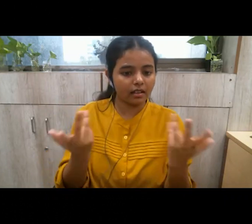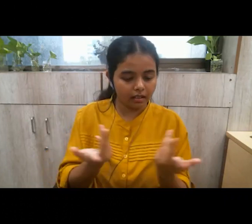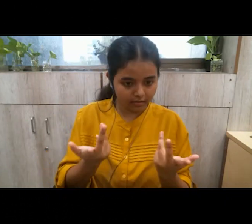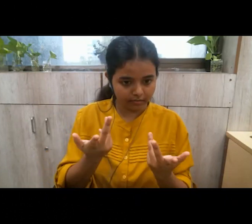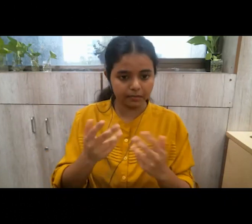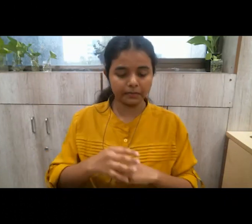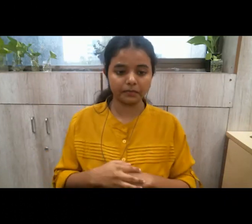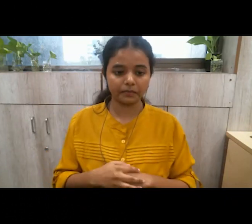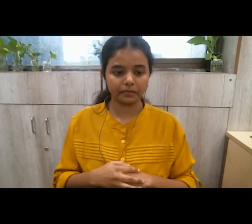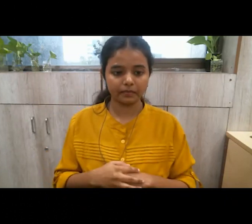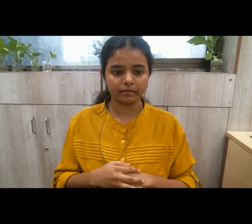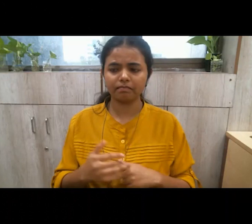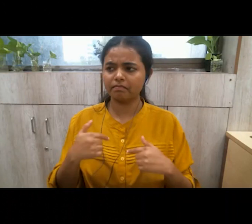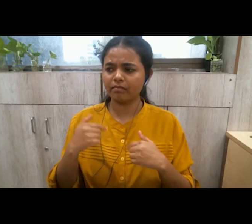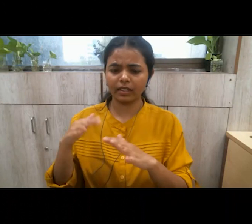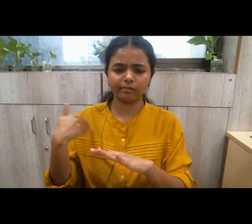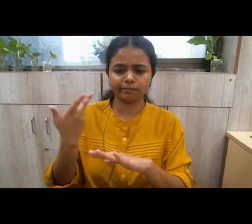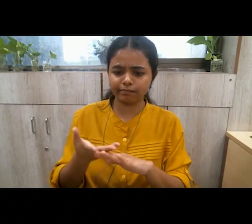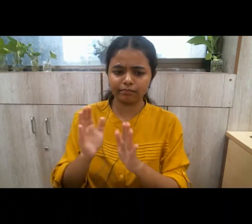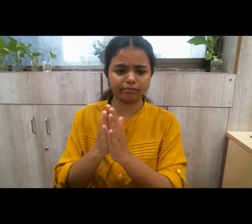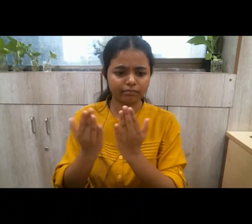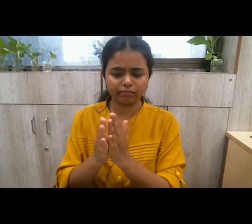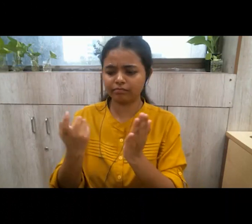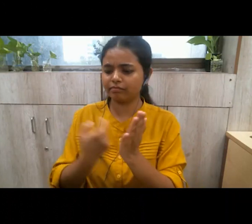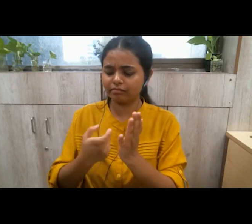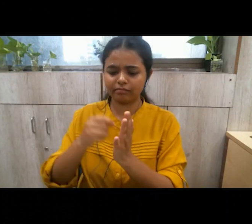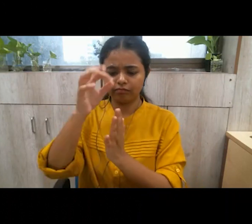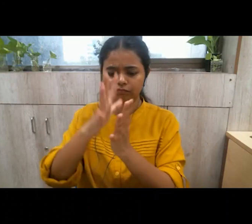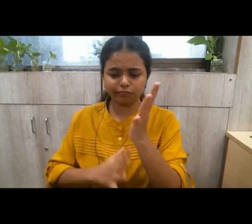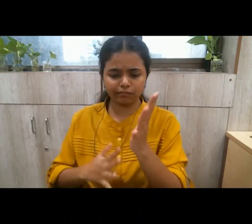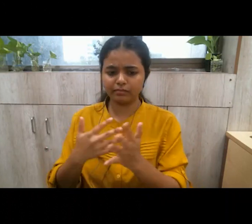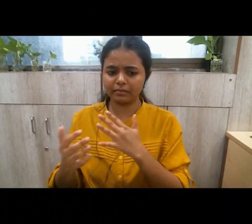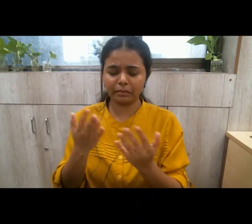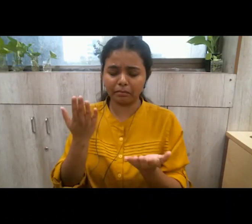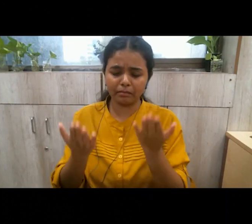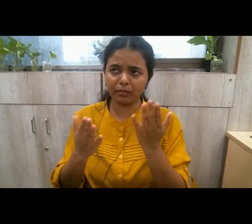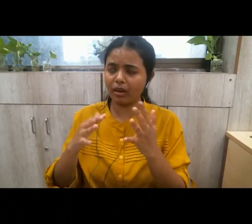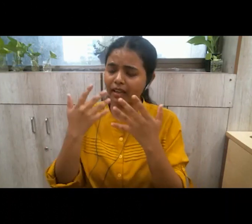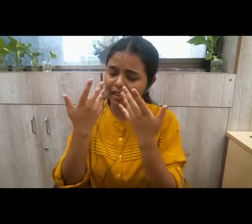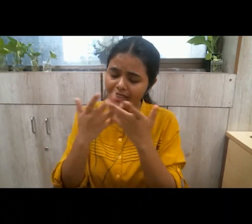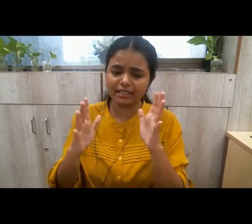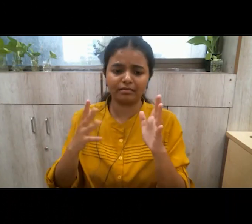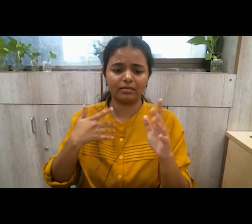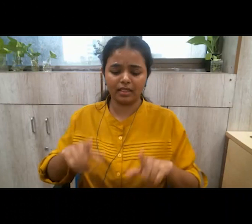now as for my records or books or whatever i might have achieved in my life